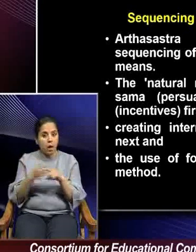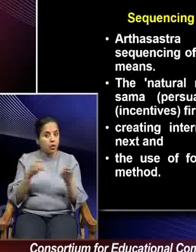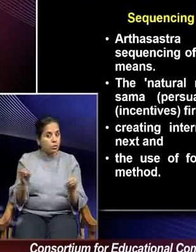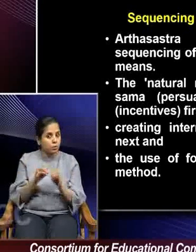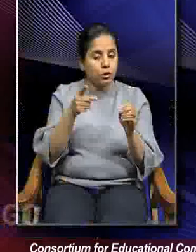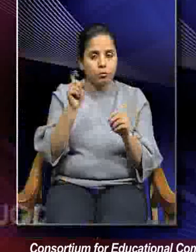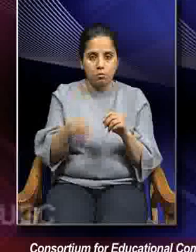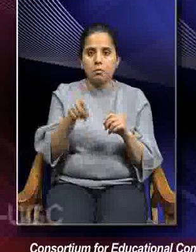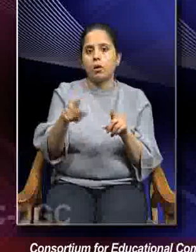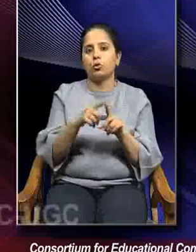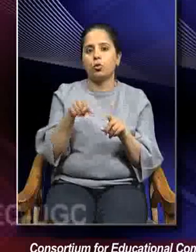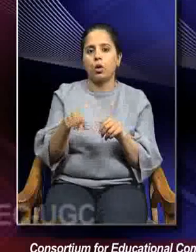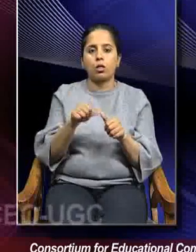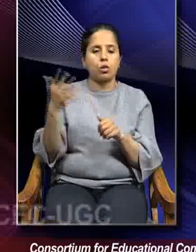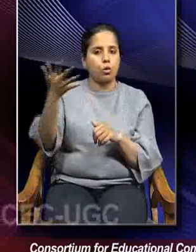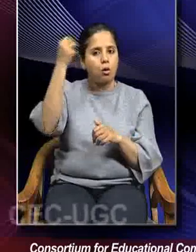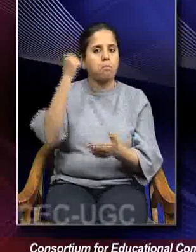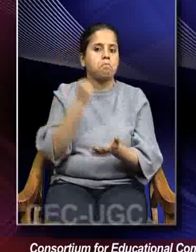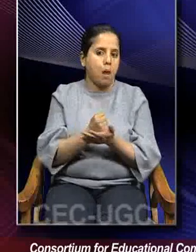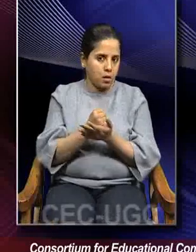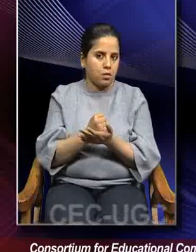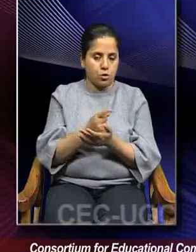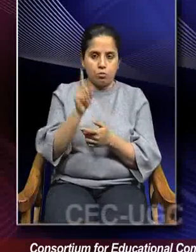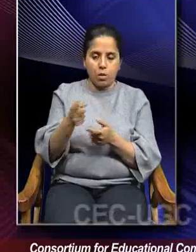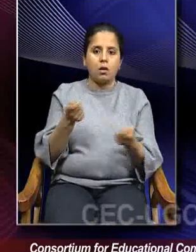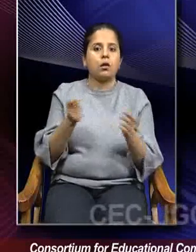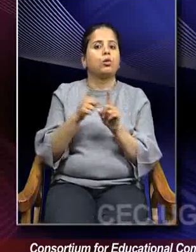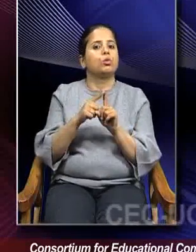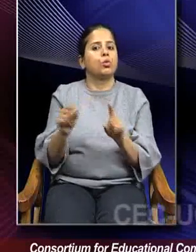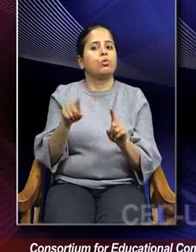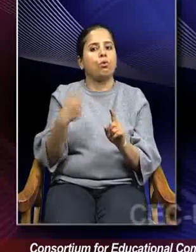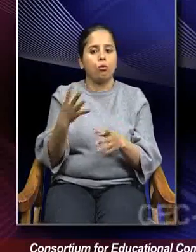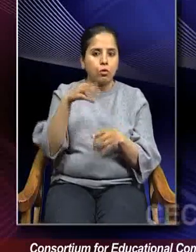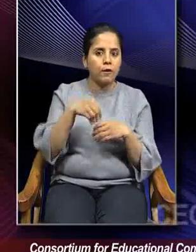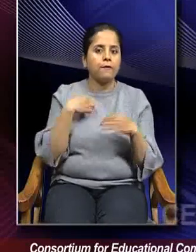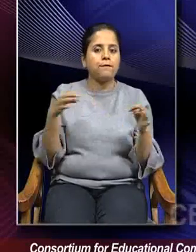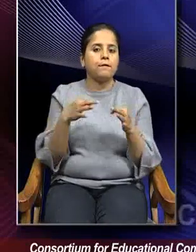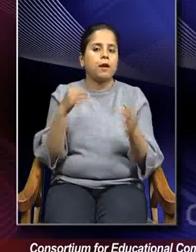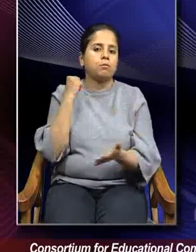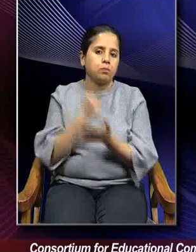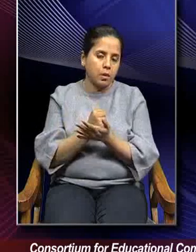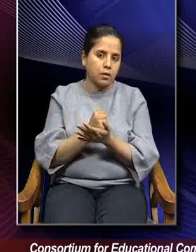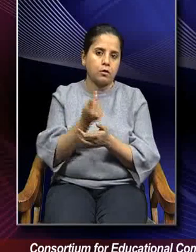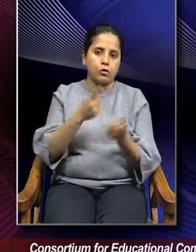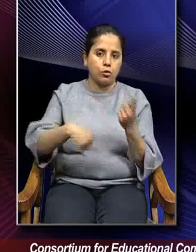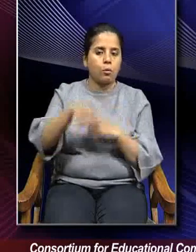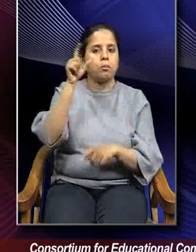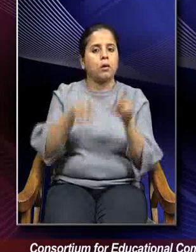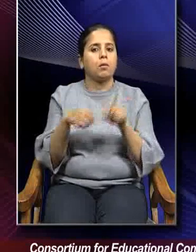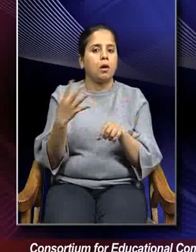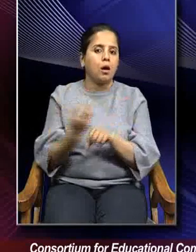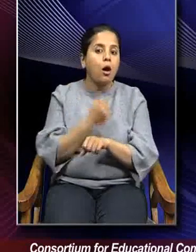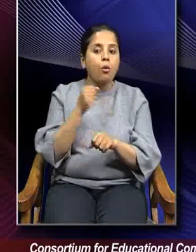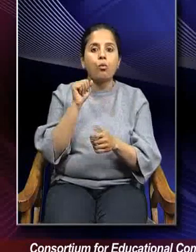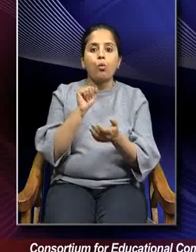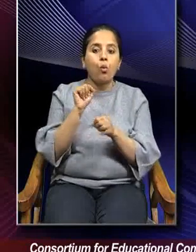have to become little authoritative, you have to create or insert that fear factor among your employees to get your work done.